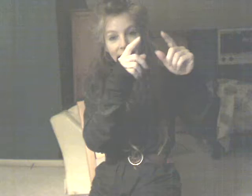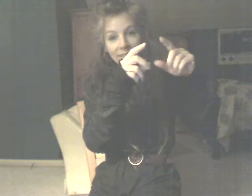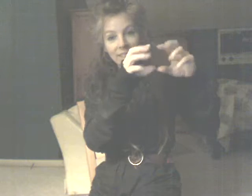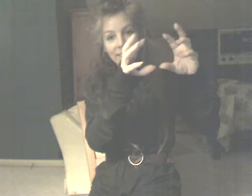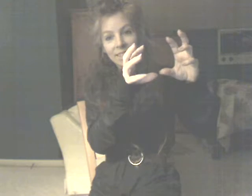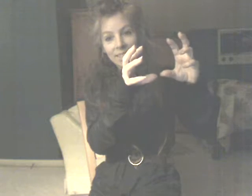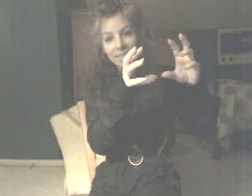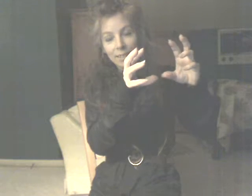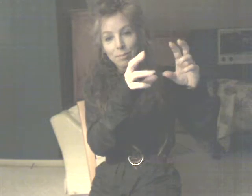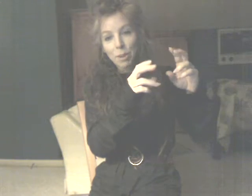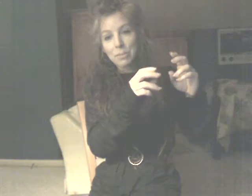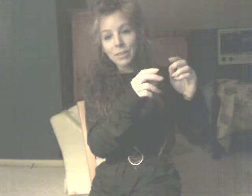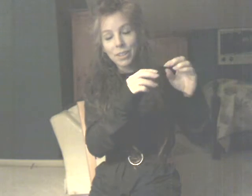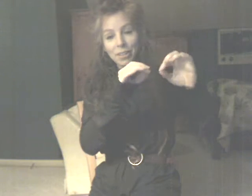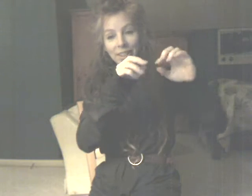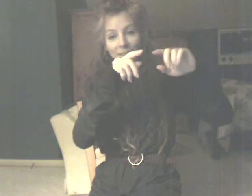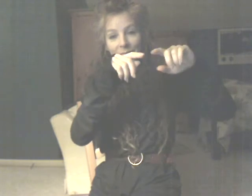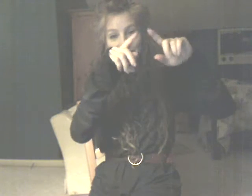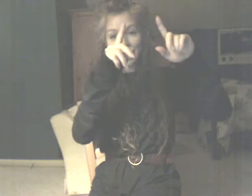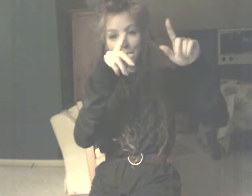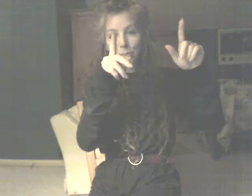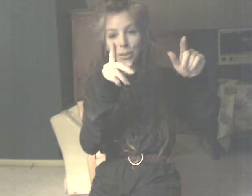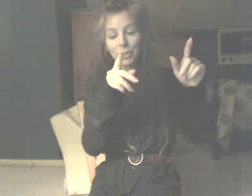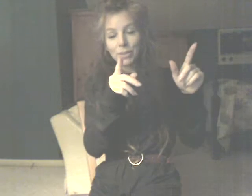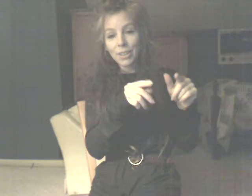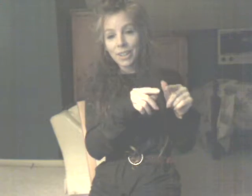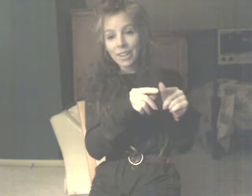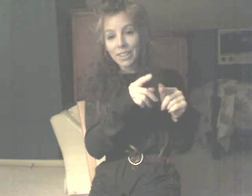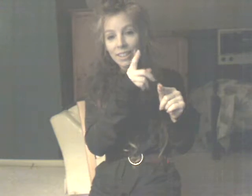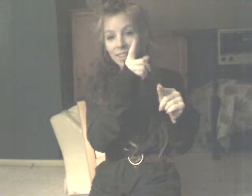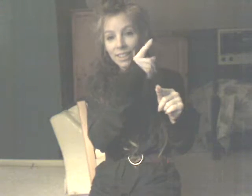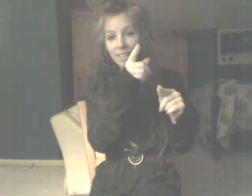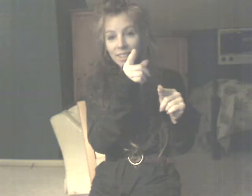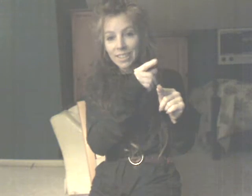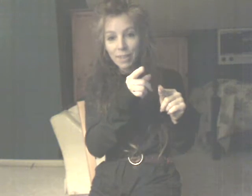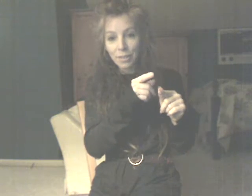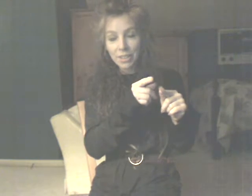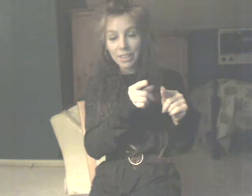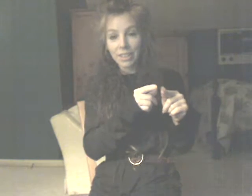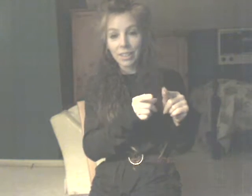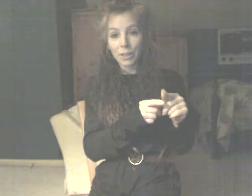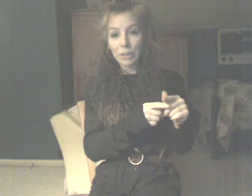moment, you know, and they have that beautiful heart and then they, it severs in, you know.